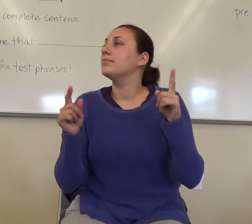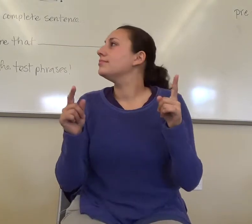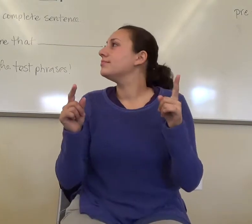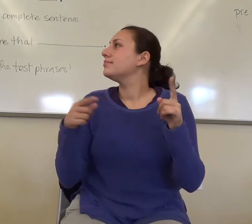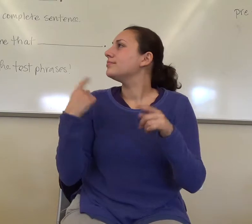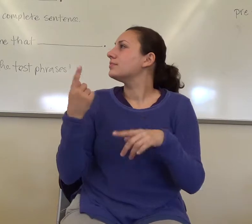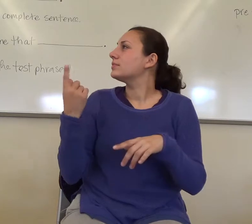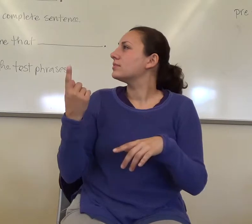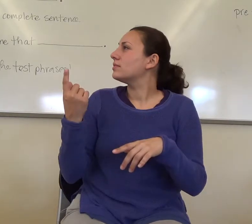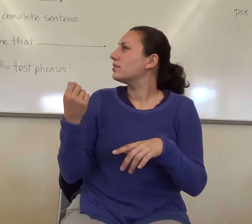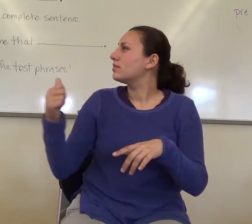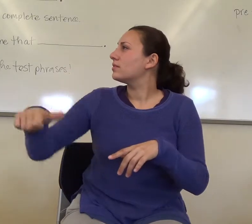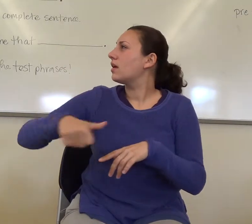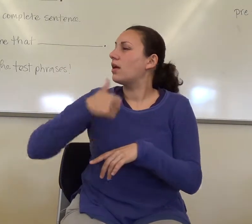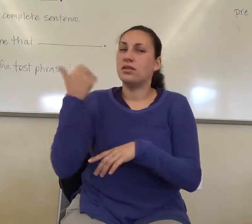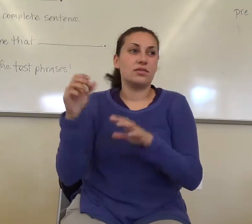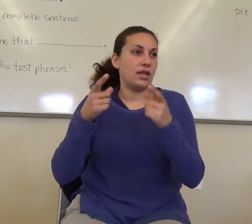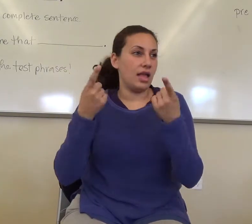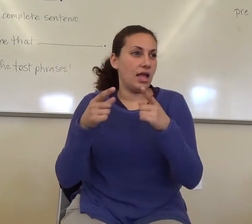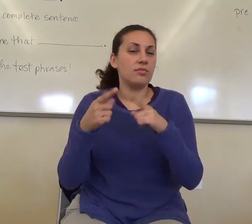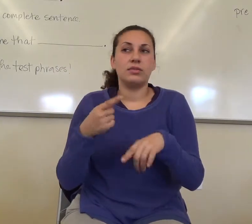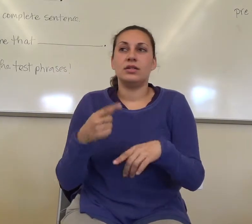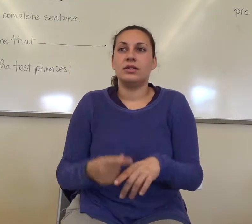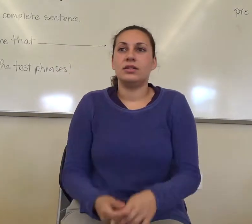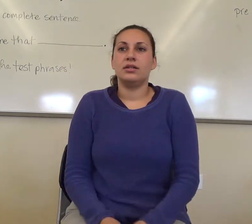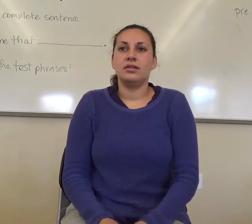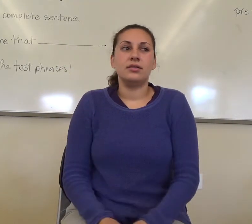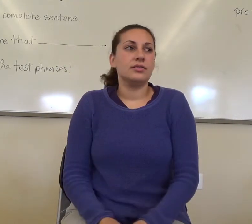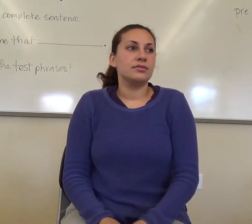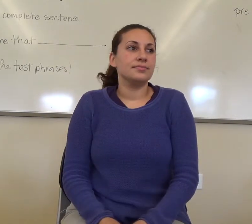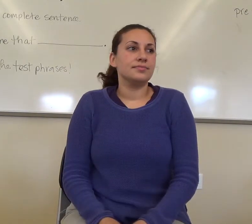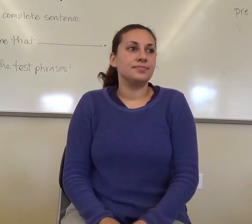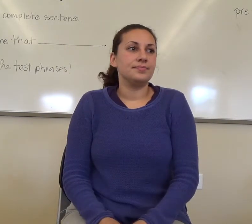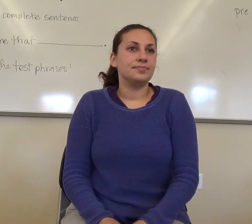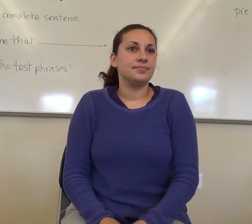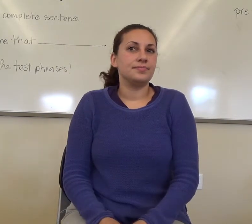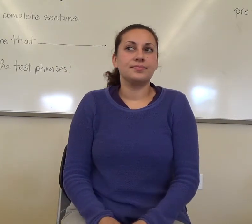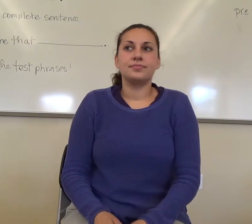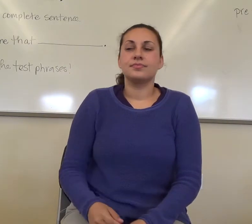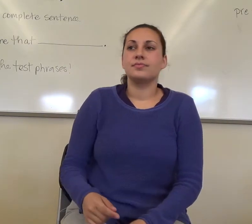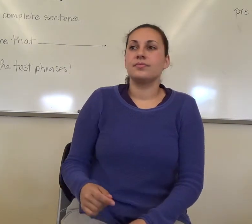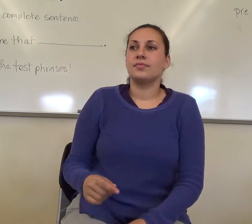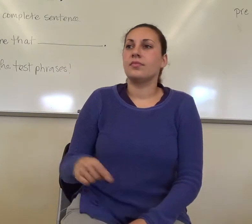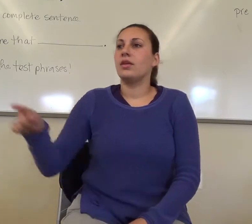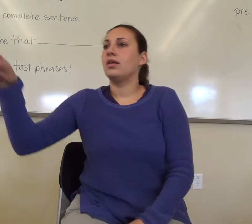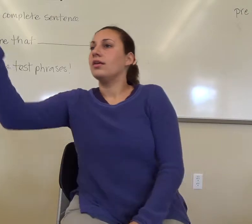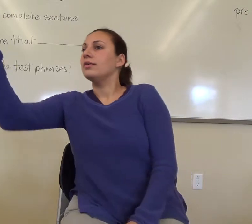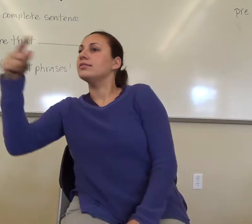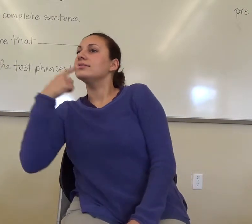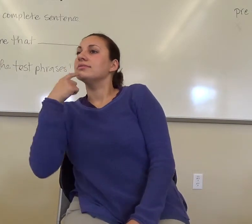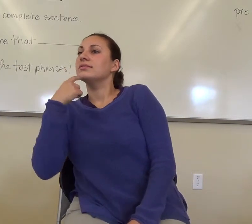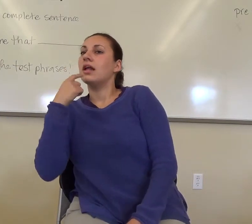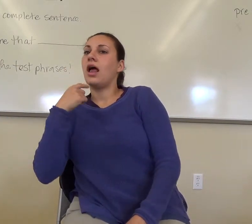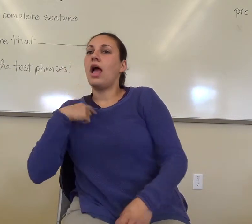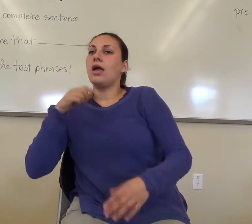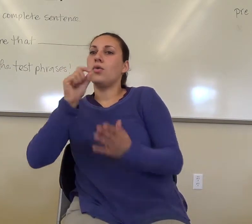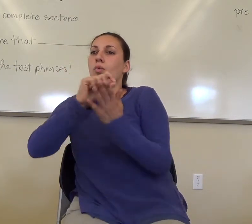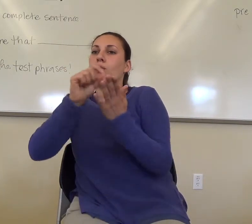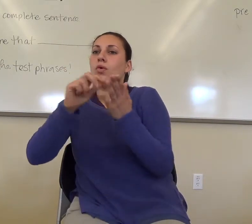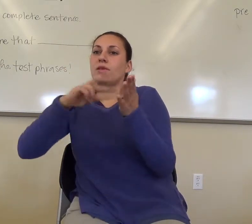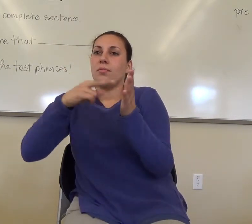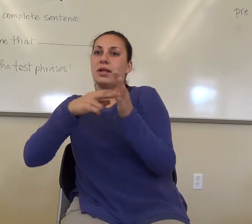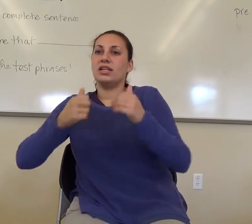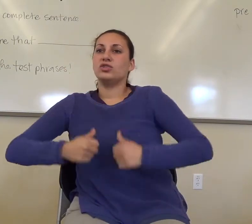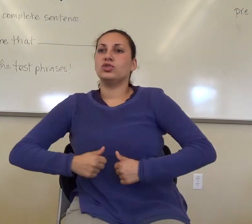on here. Actually, and this is where these two things kind of go together. Yeah. I put down survival. Survival. Okay. Yeah.